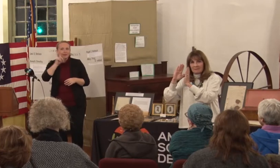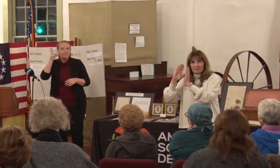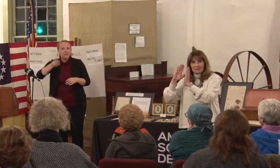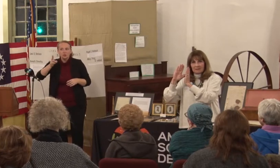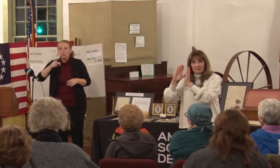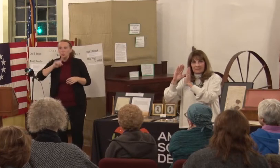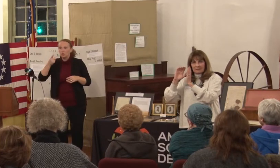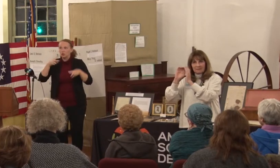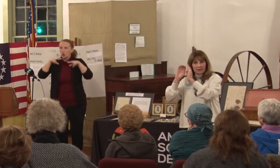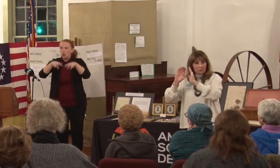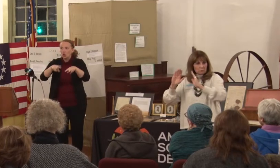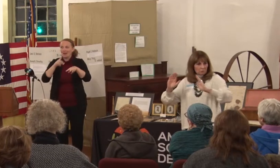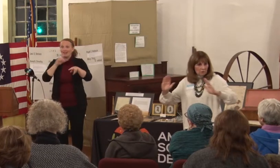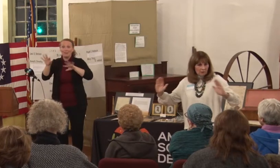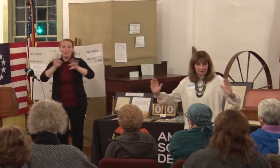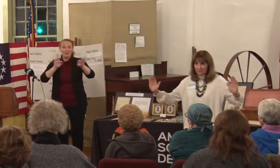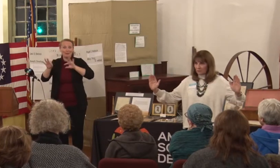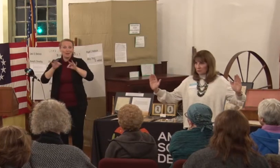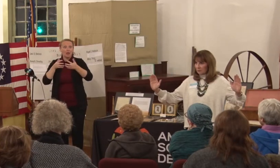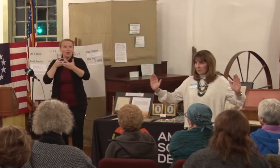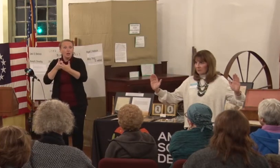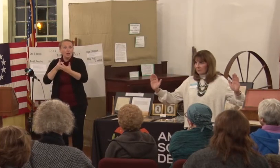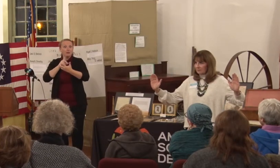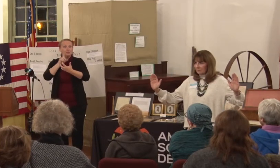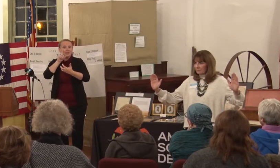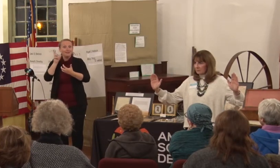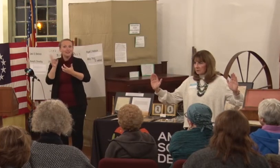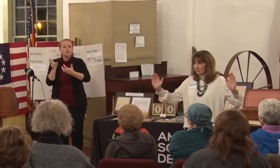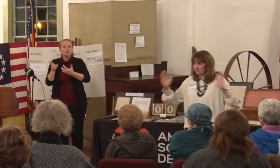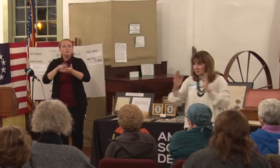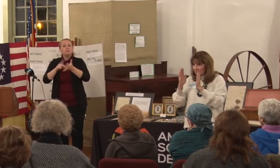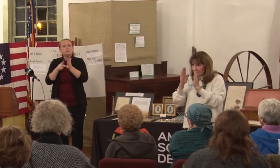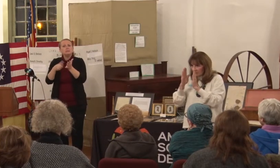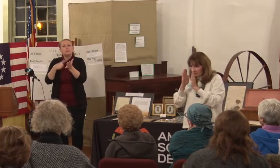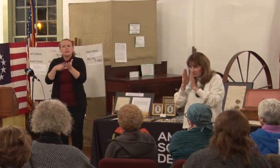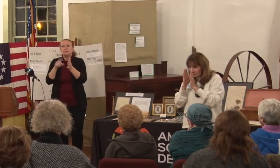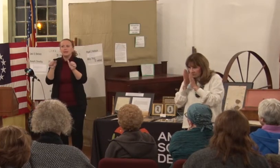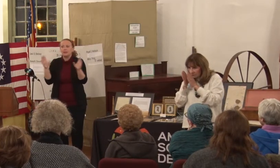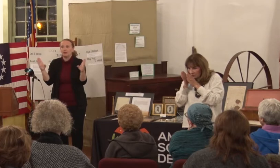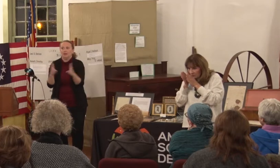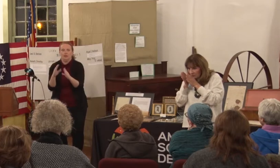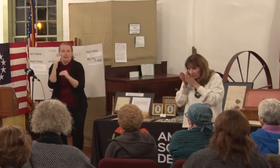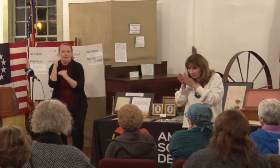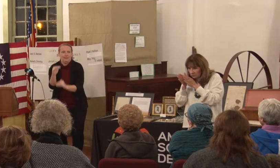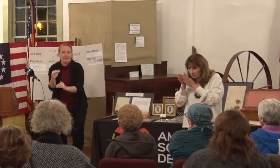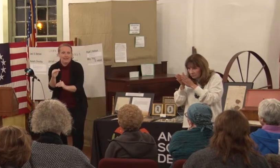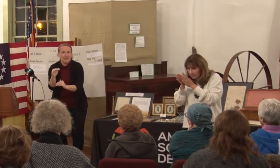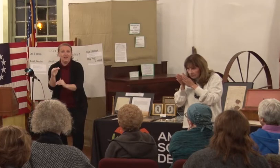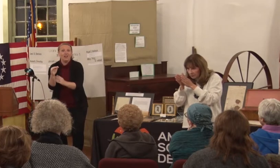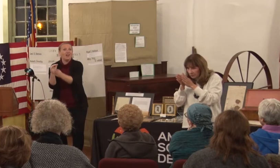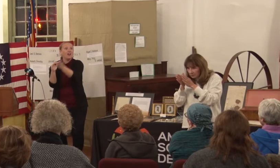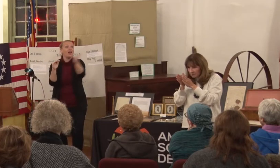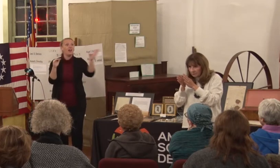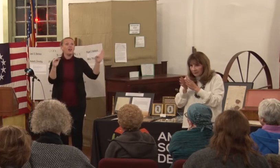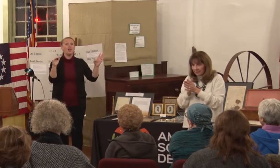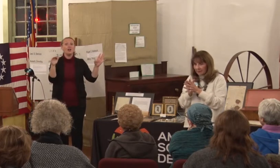it's not as broad of a display sometimes. You get a little too fun, a little too finite.